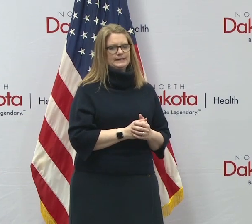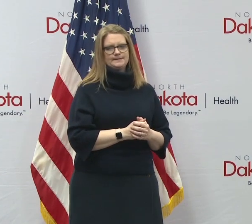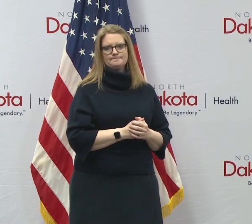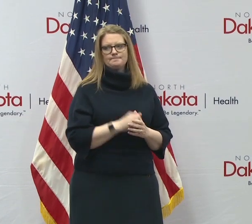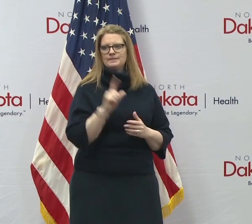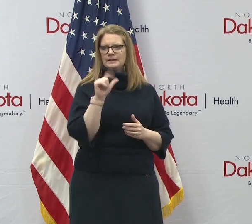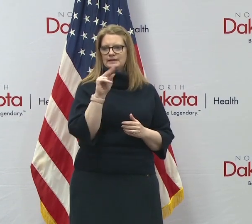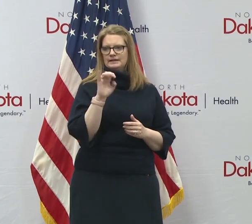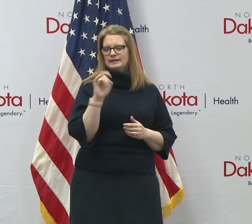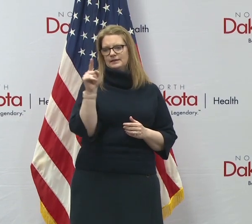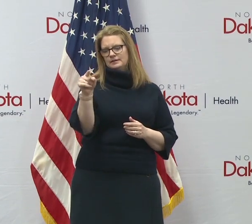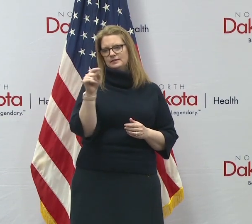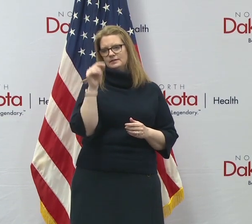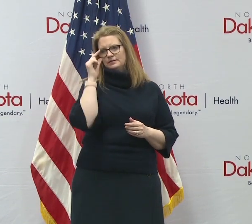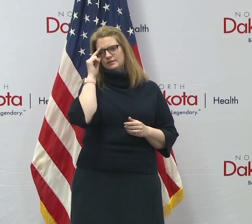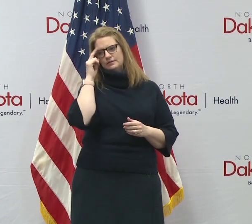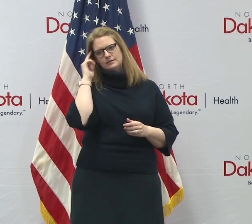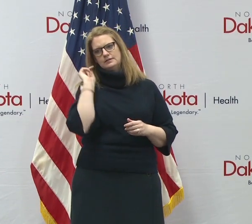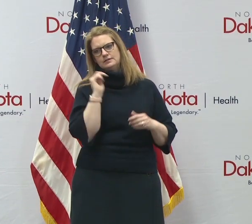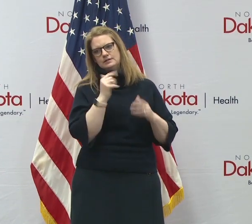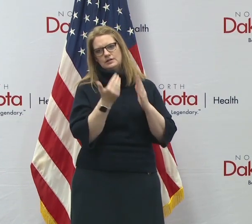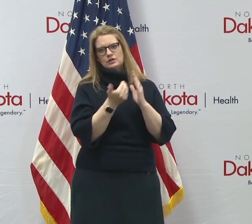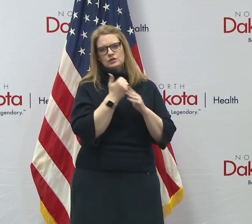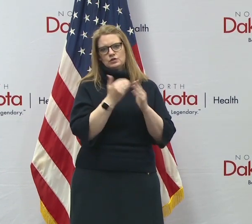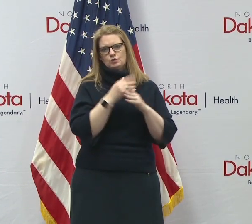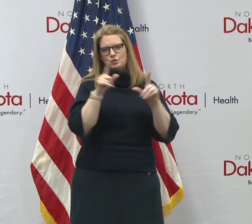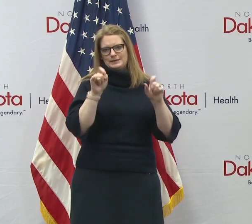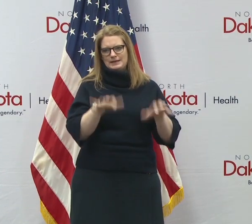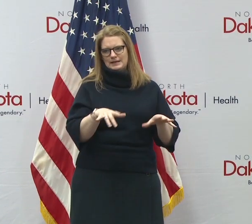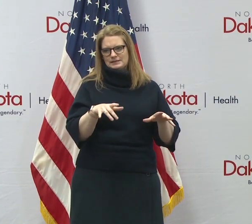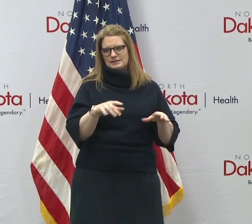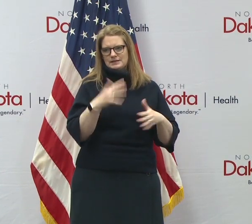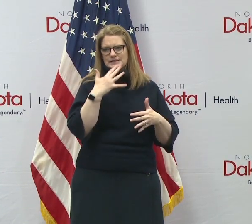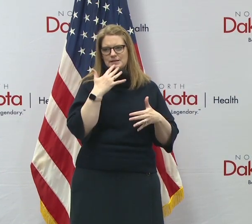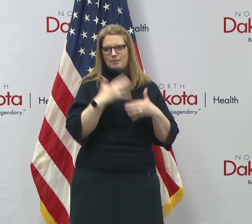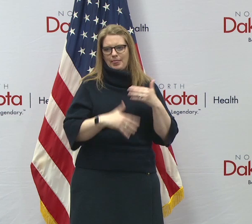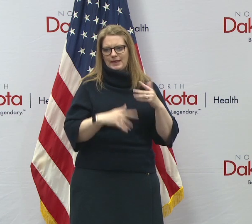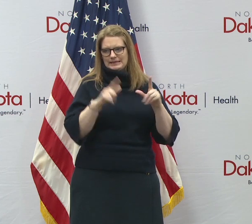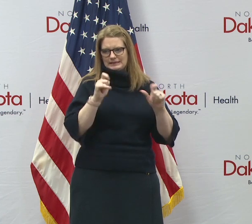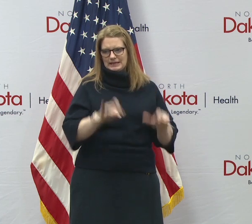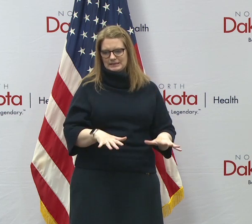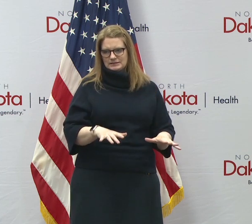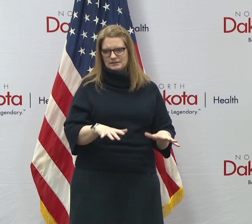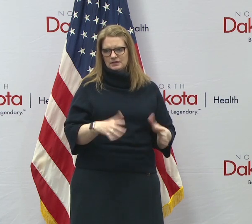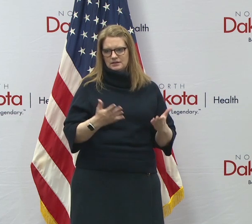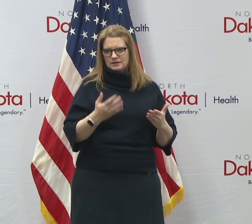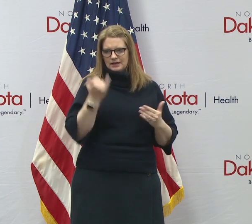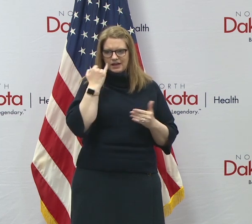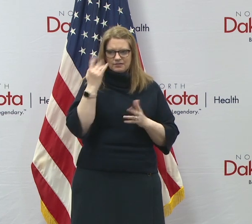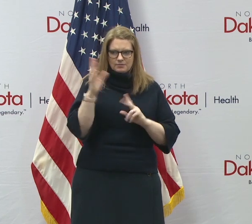Wayne, there's a new test going around. It's a blood test to see if people have developed an immunity to,